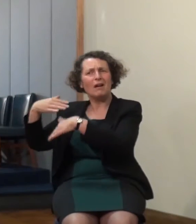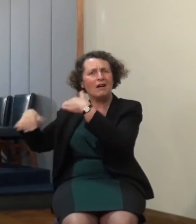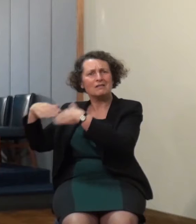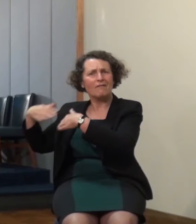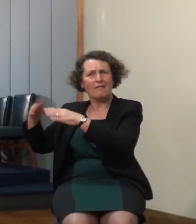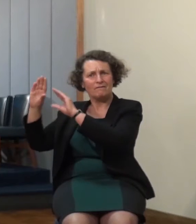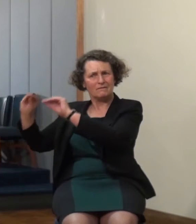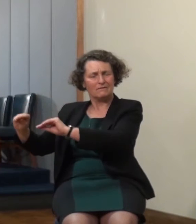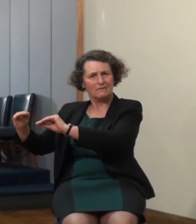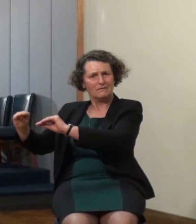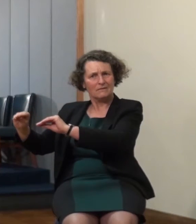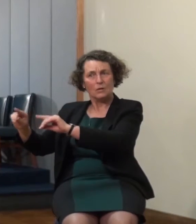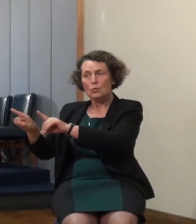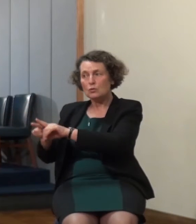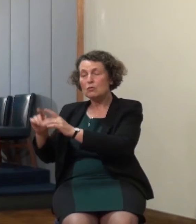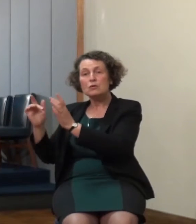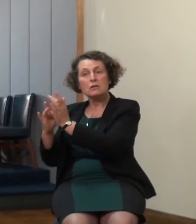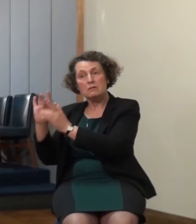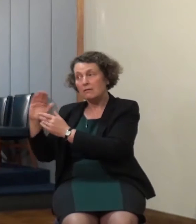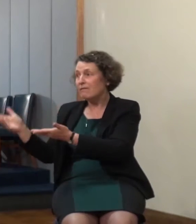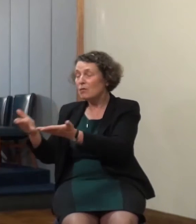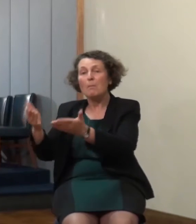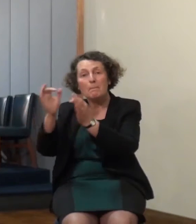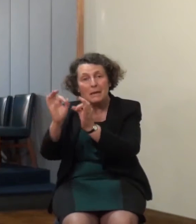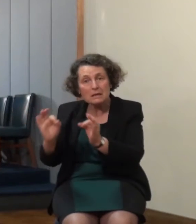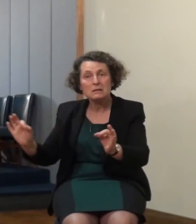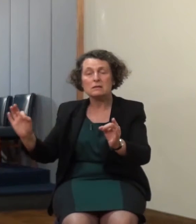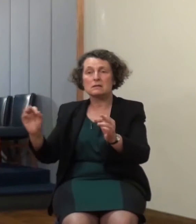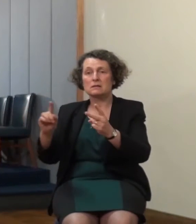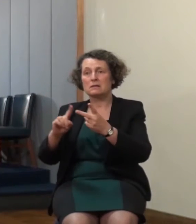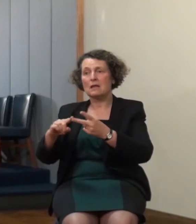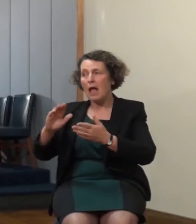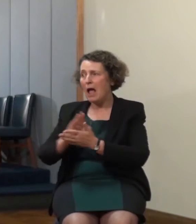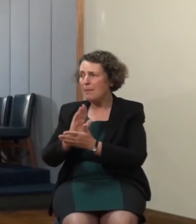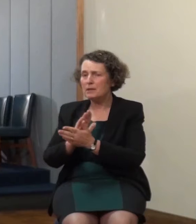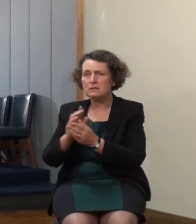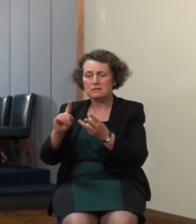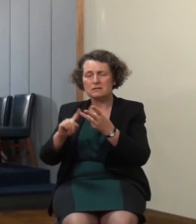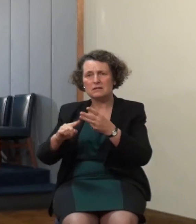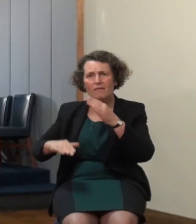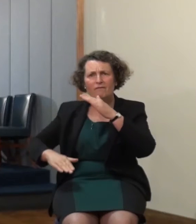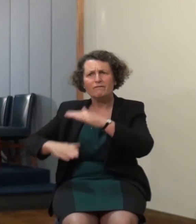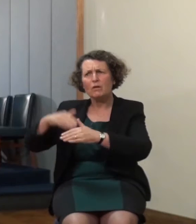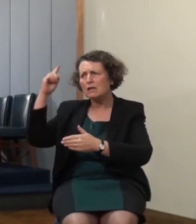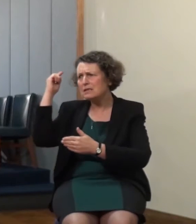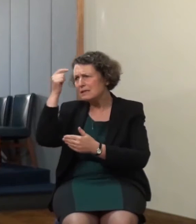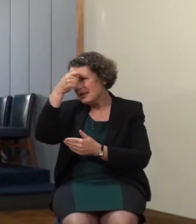joy and peace and happiness and understanding and joy this is the day that we live for